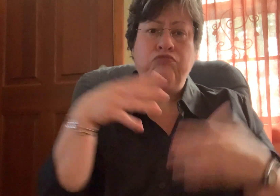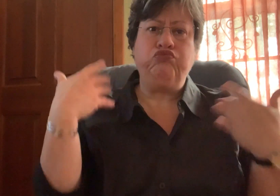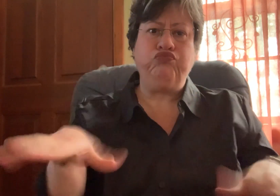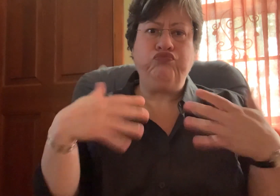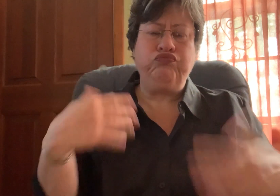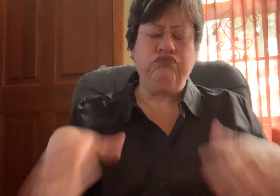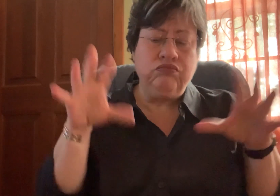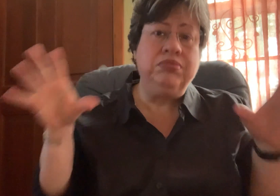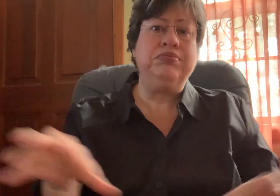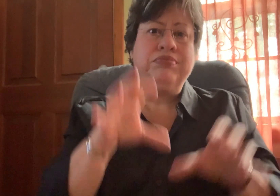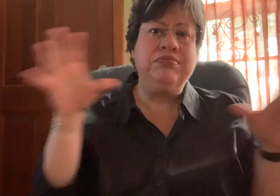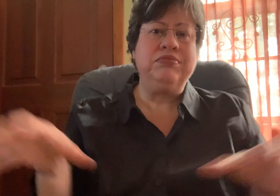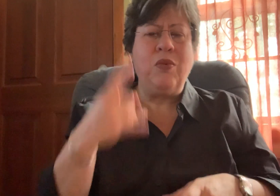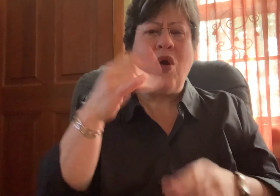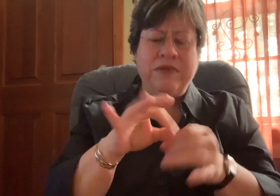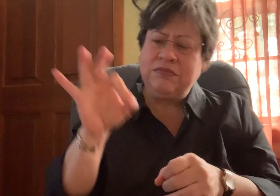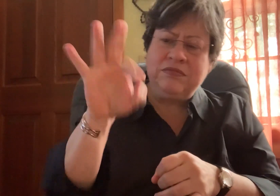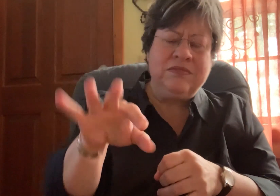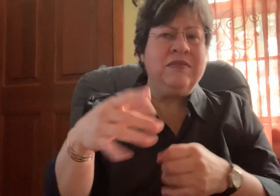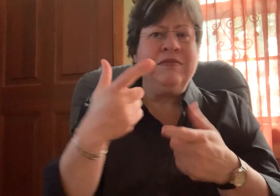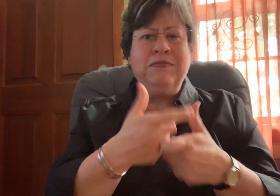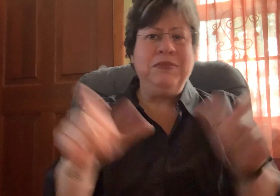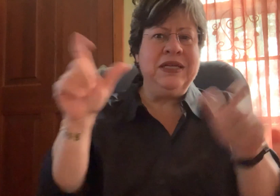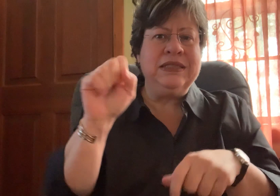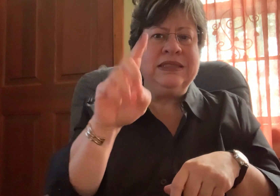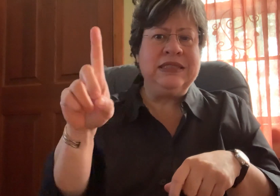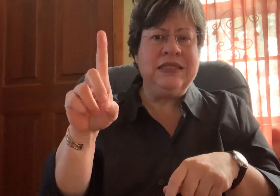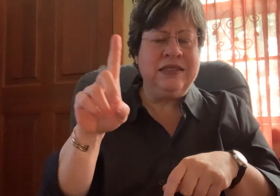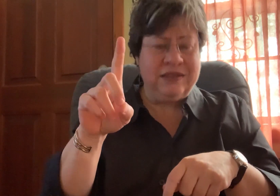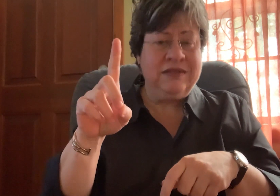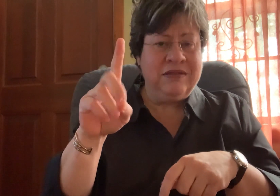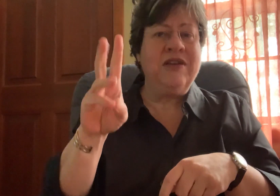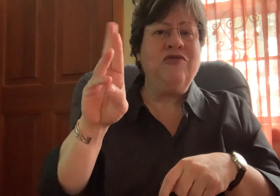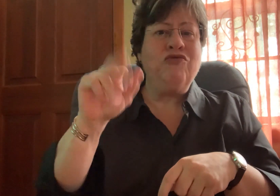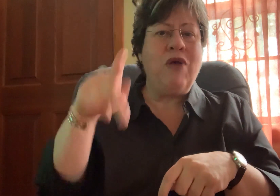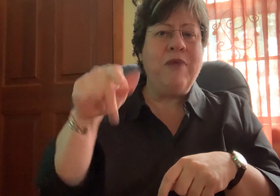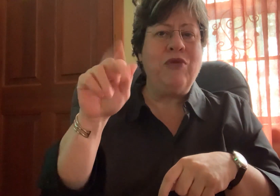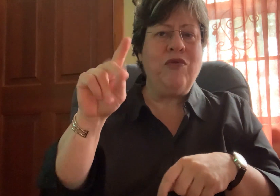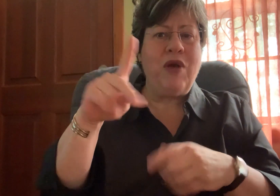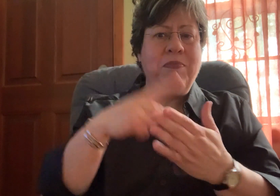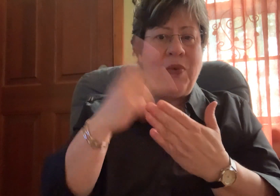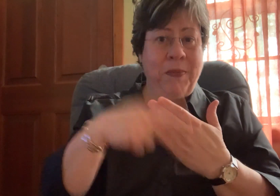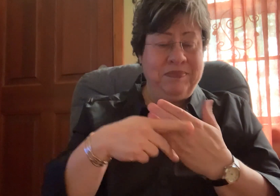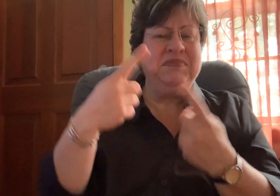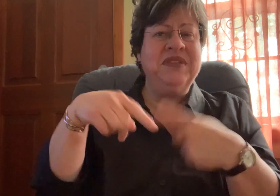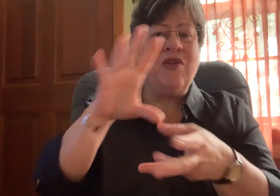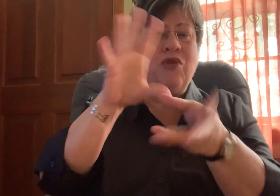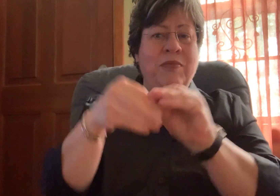Carla was hardworking and a go-getter. She was responsible for planting a seed, a very